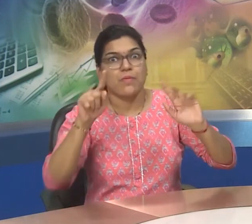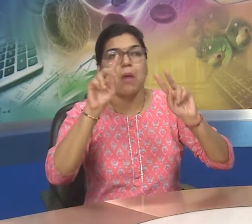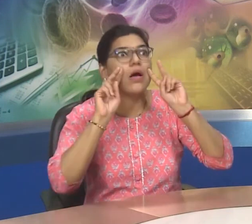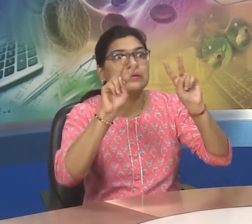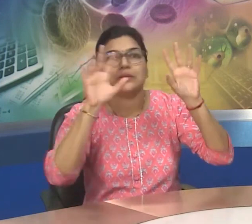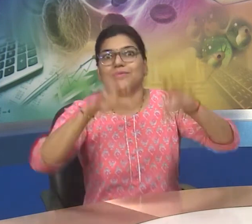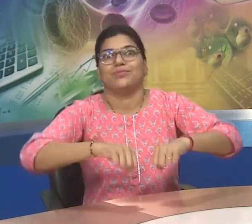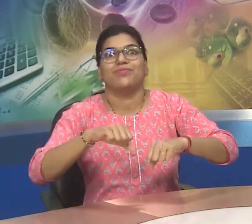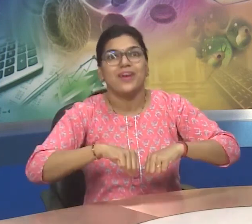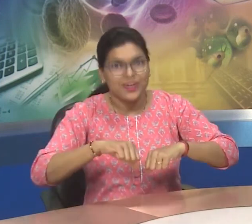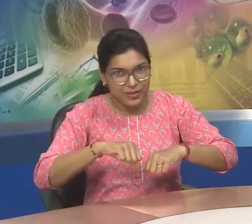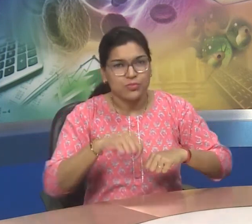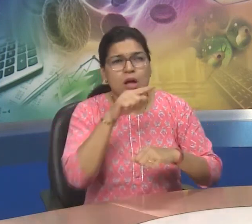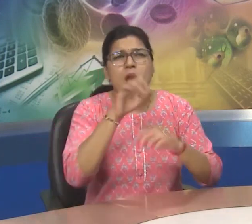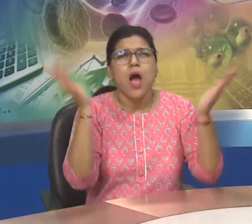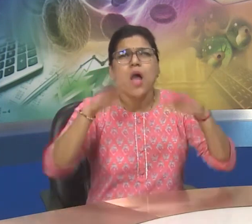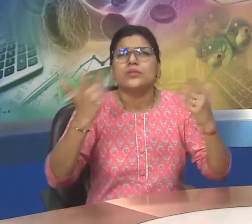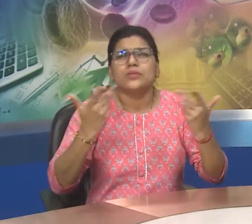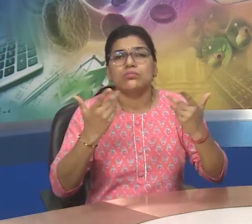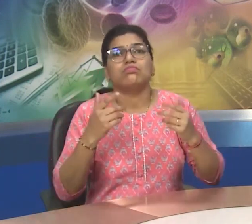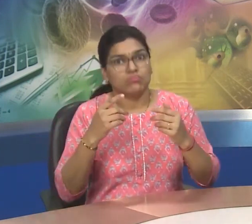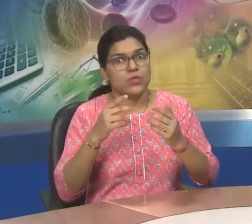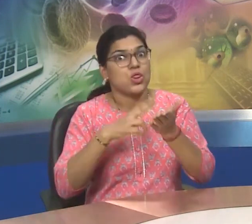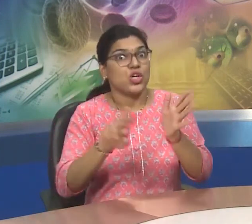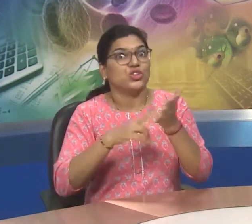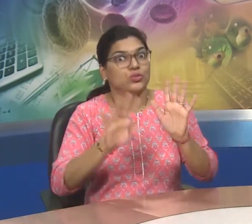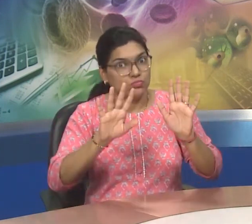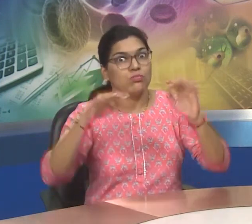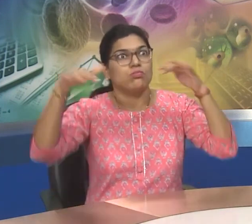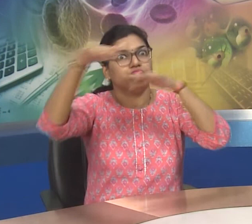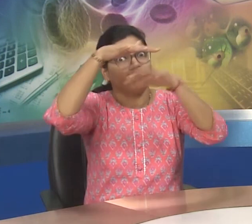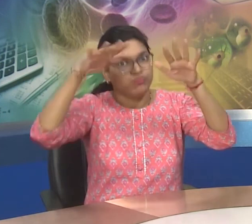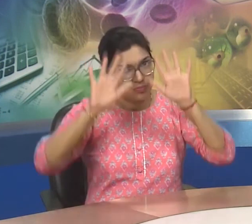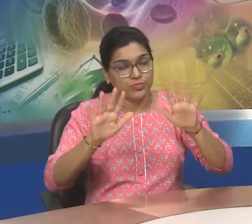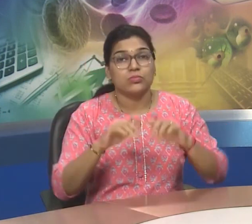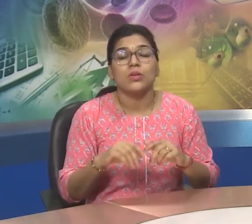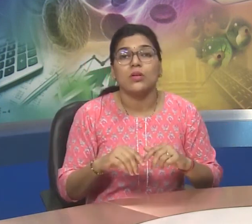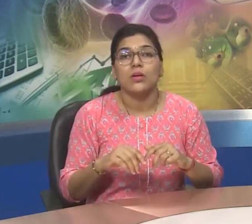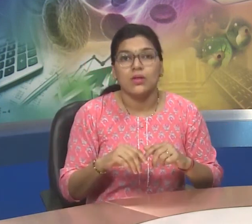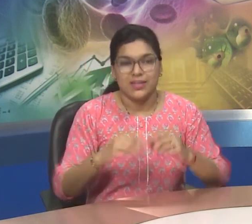We have nitrogen in environment. It is a natural gas.